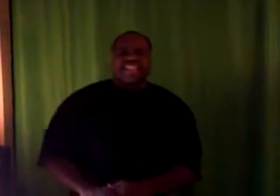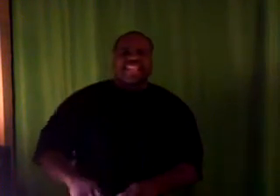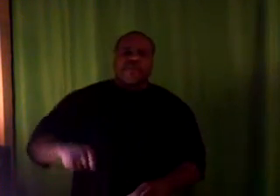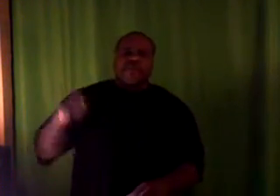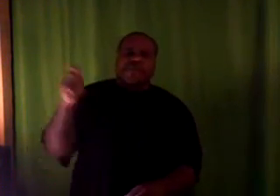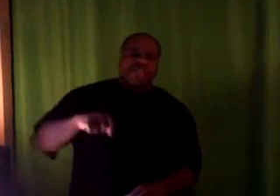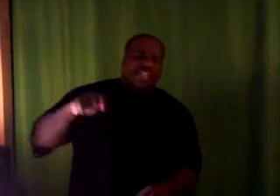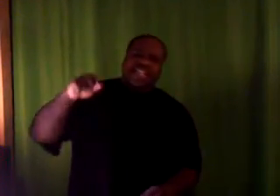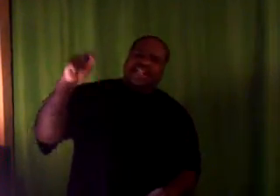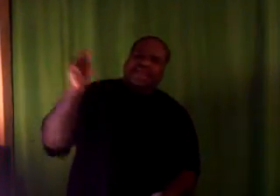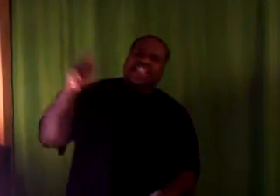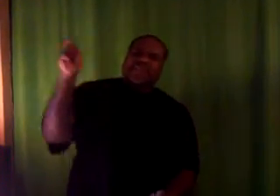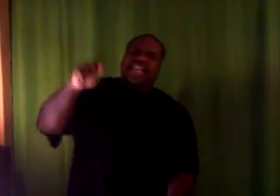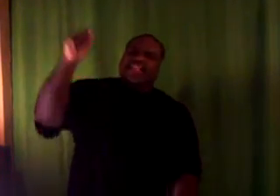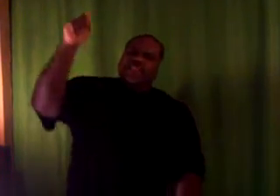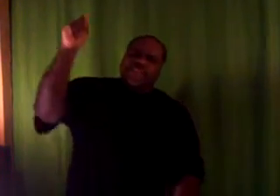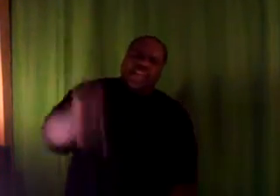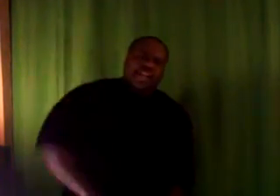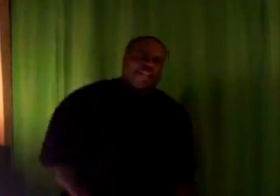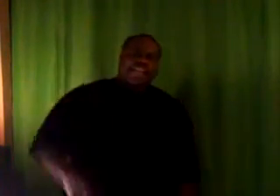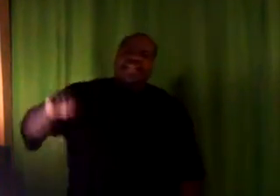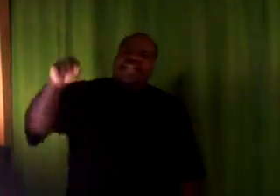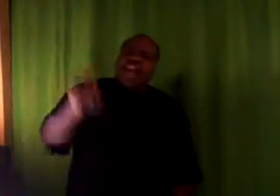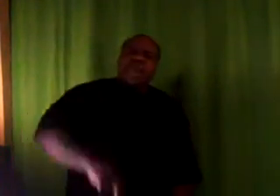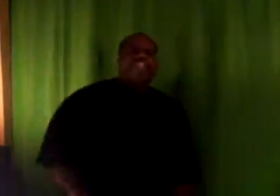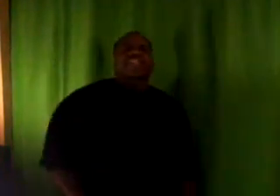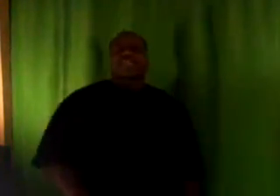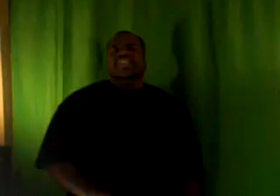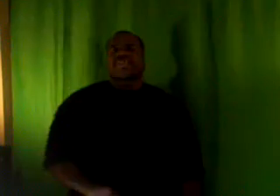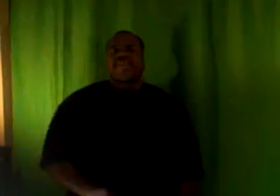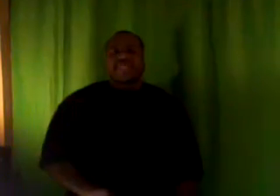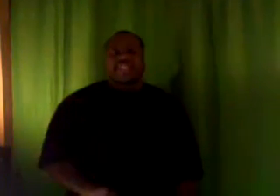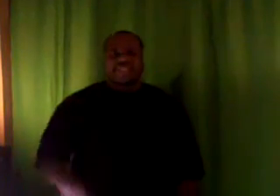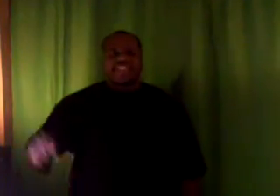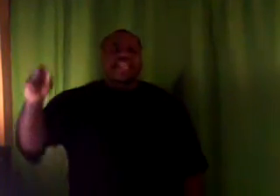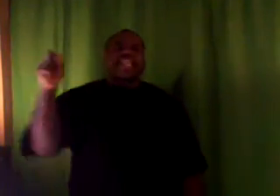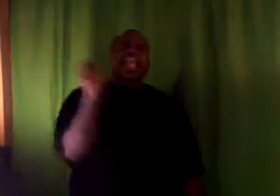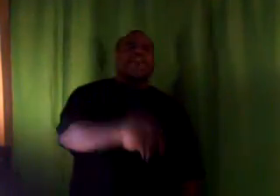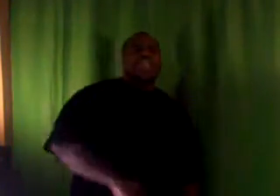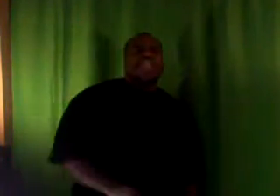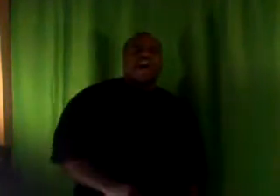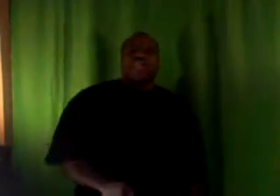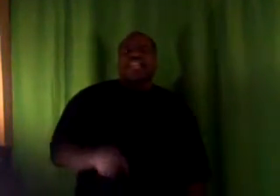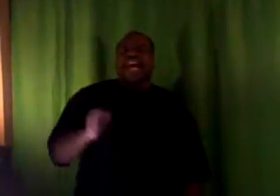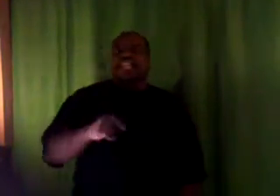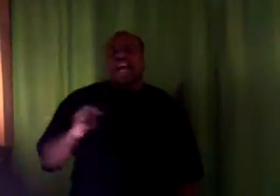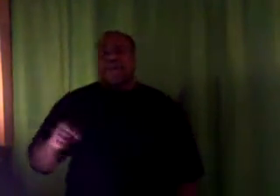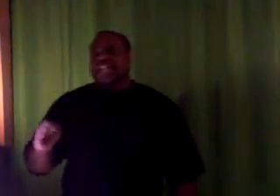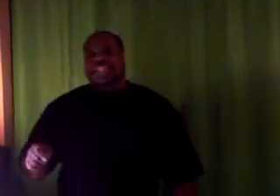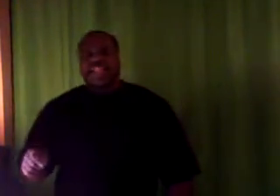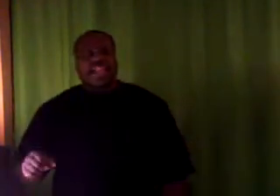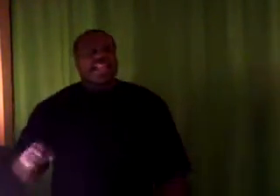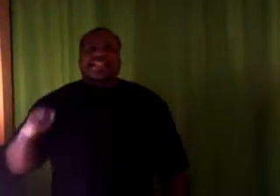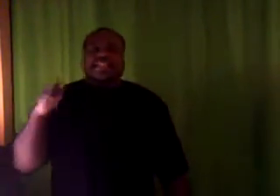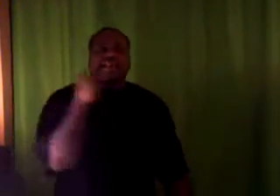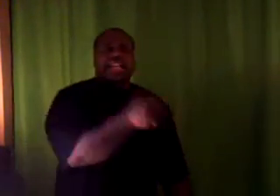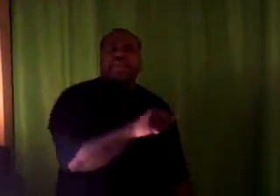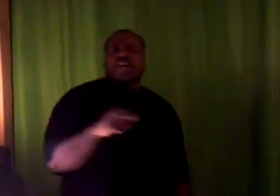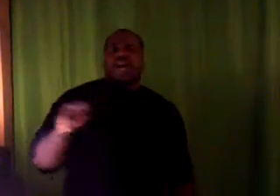And remember that these streets will get you killed. Get off these streets if you're on these streets. Get off that corner because nine times out of ten, somebody's going to come